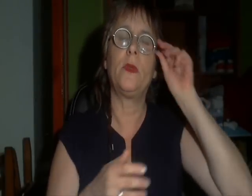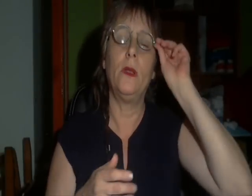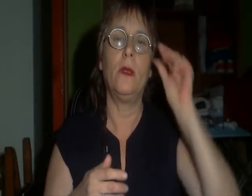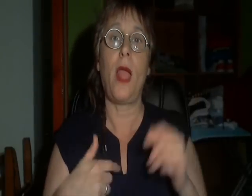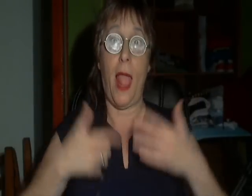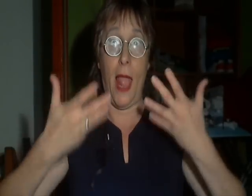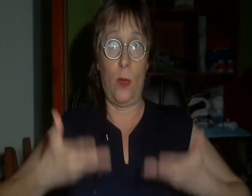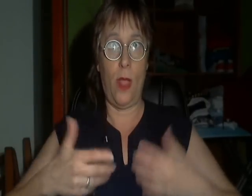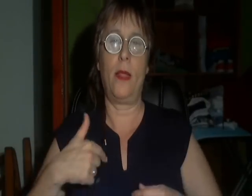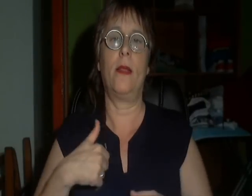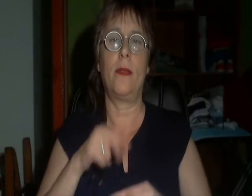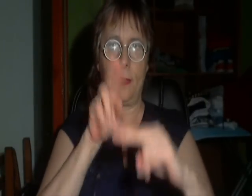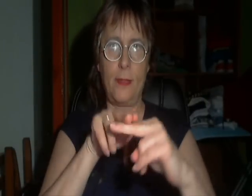We're casting him again!